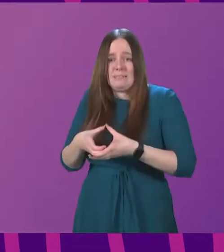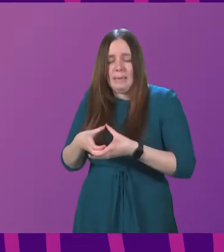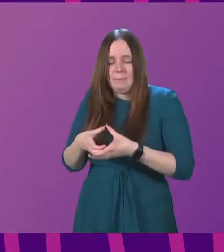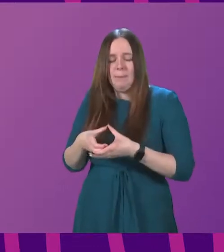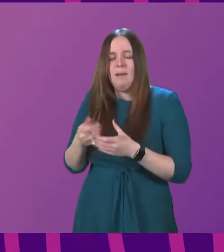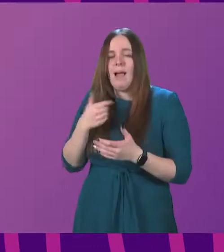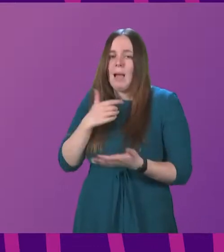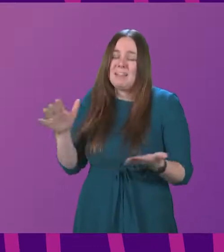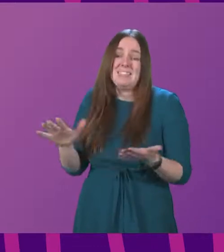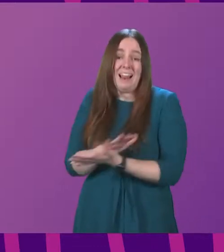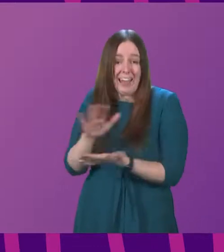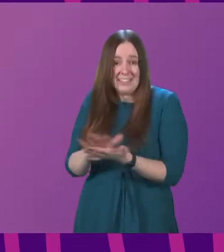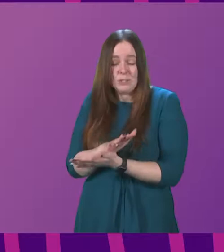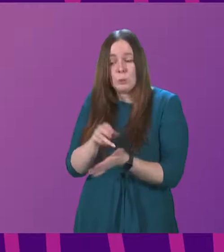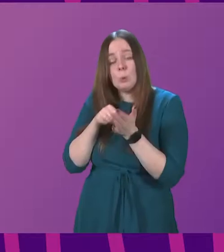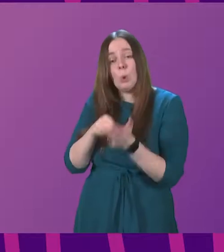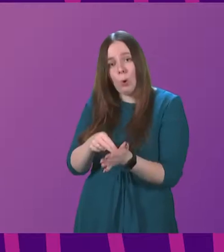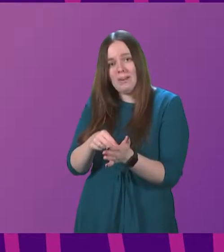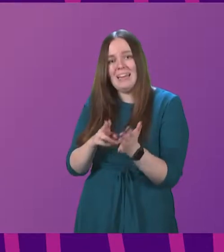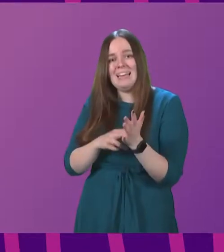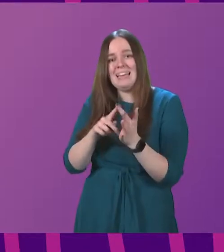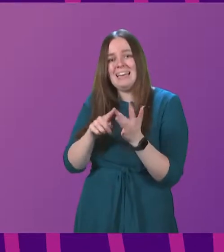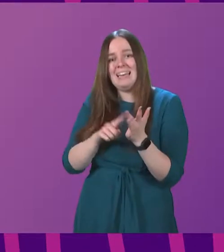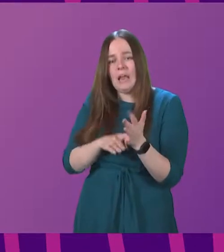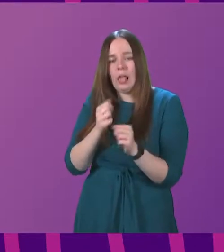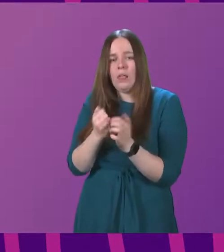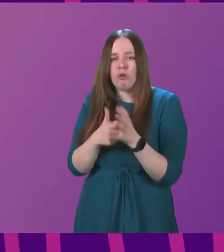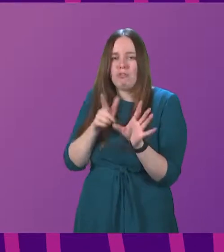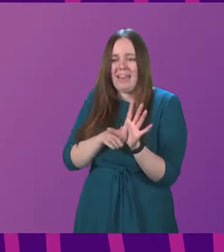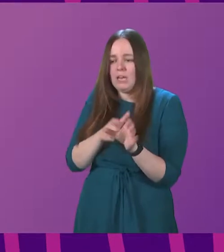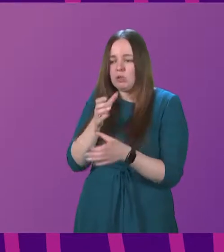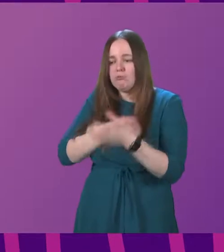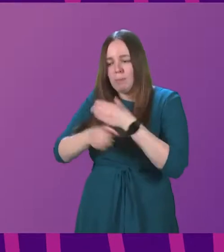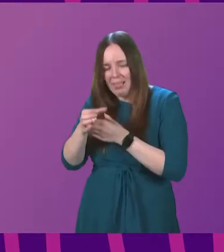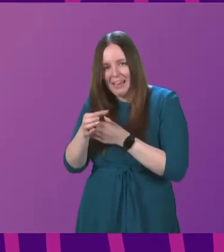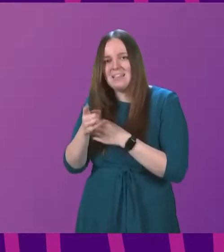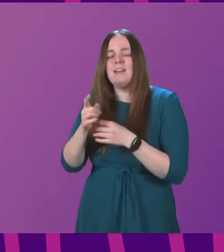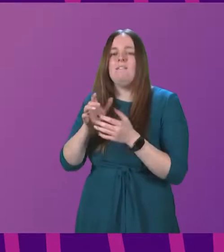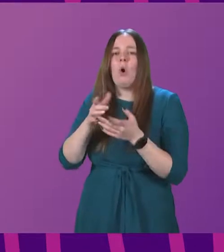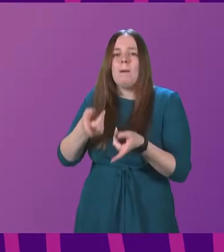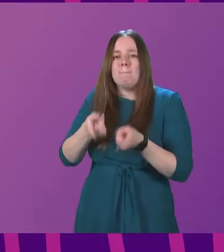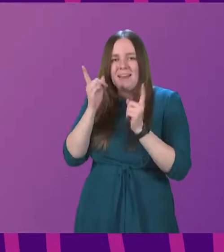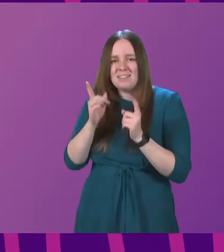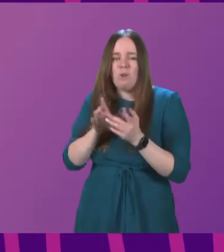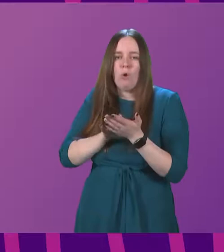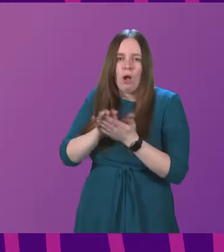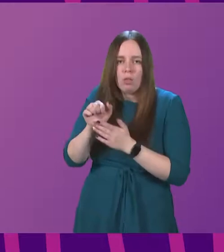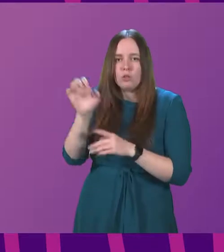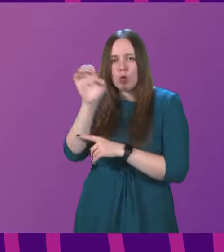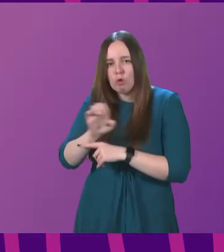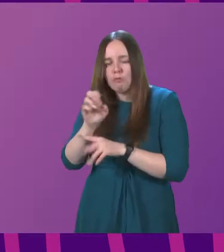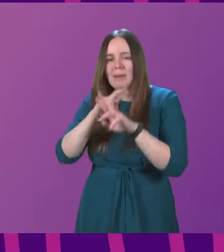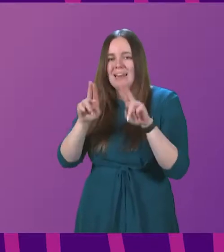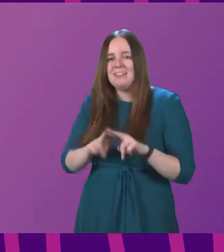am therefore delighted to nominate Neil Gray to replace Jenny Goruth as Minister for Culture, Europe and International